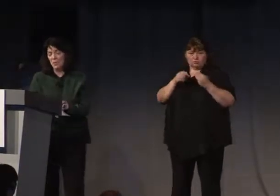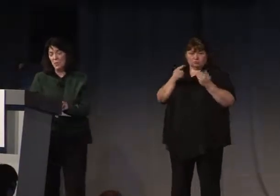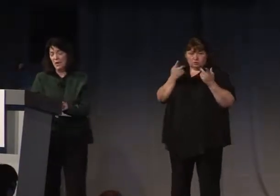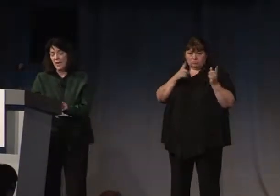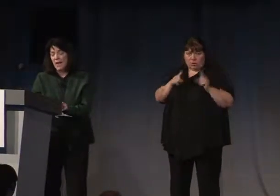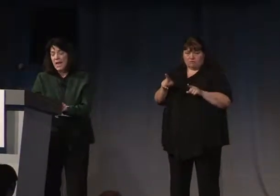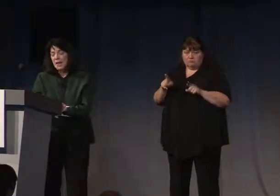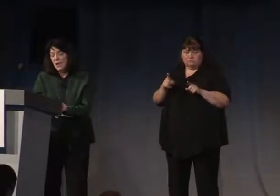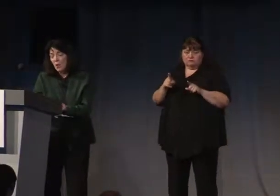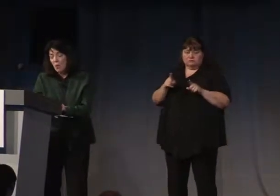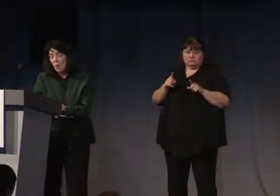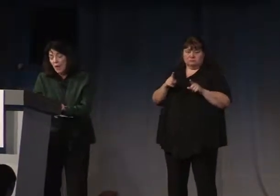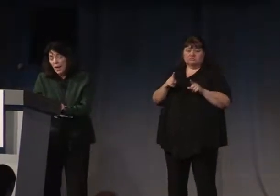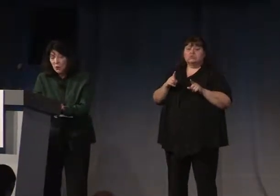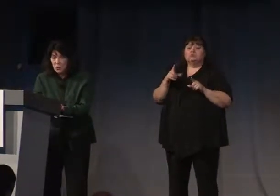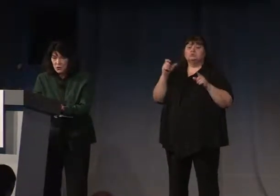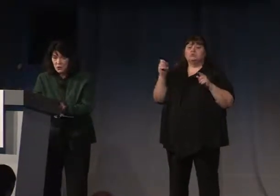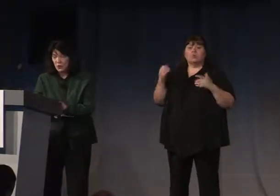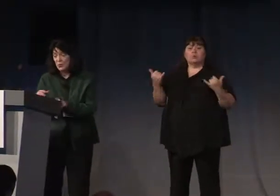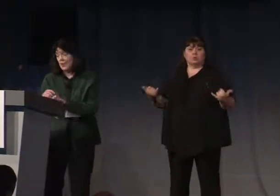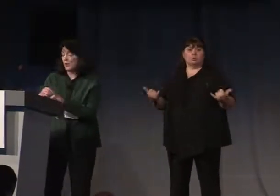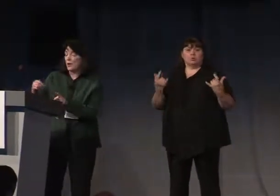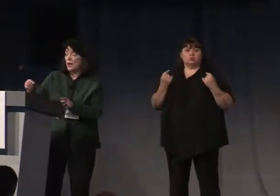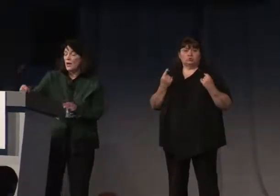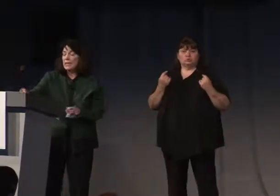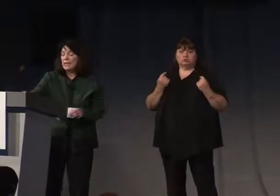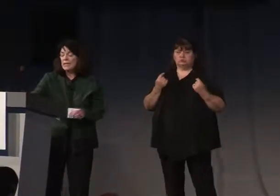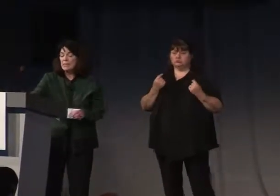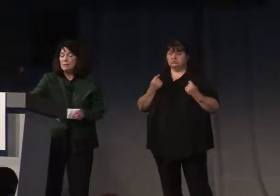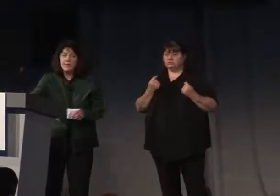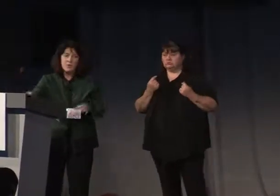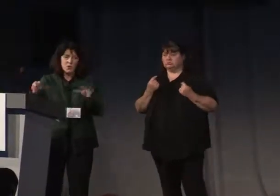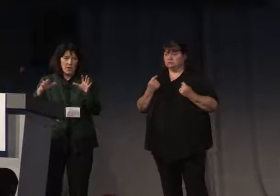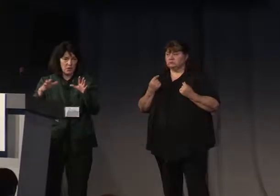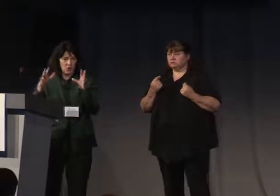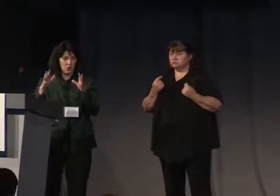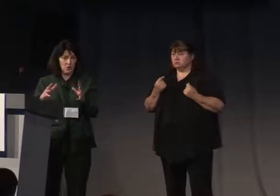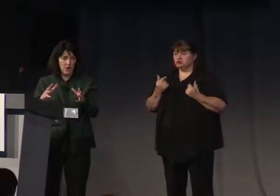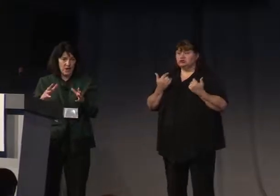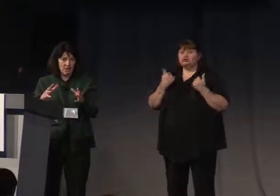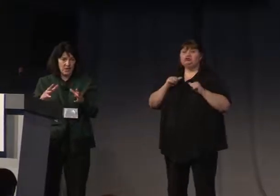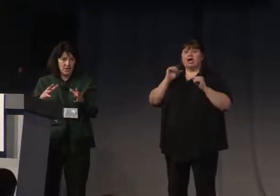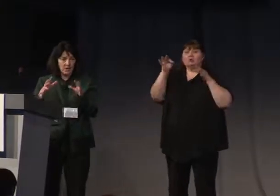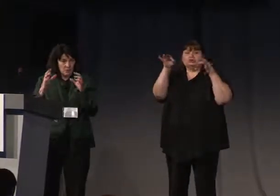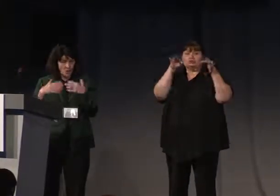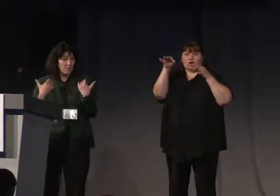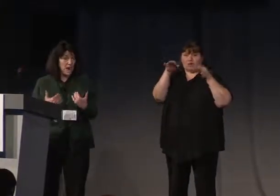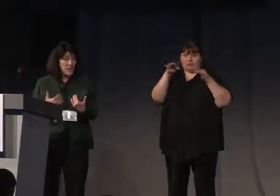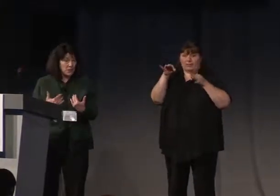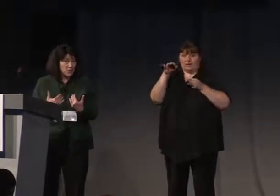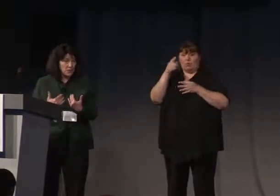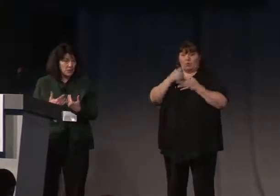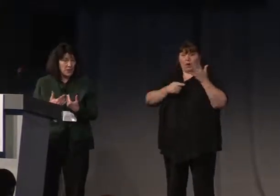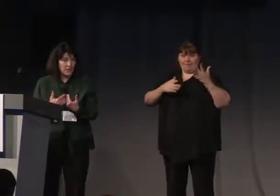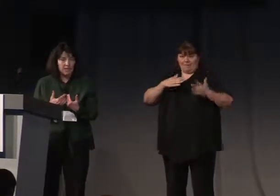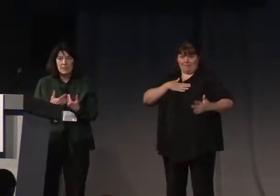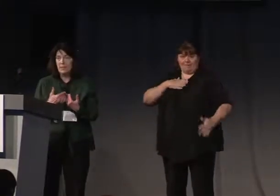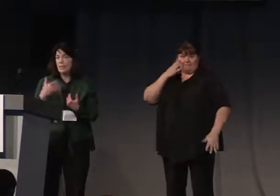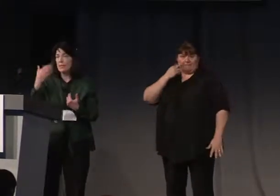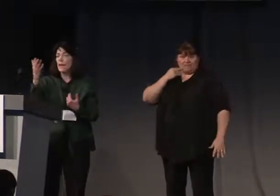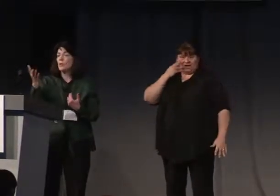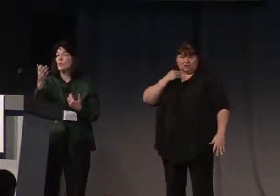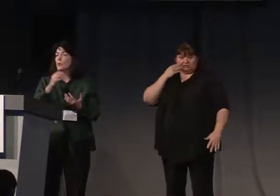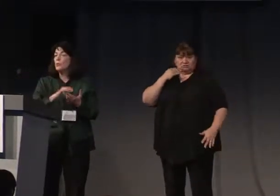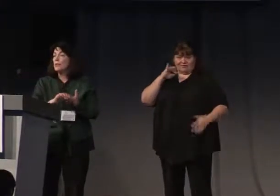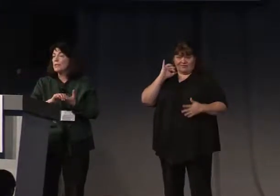from this morning. So, what I want to do here is simply try to describe what my experience was in the